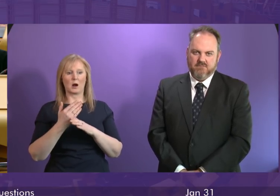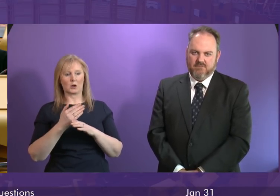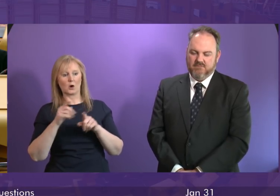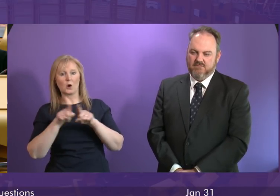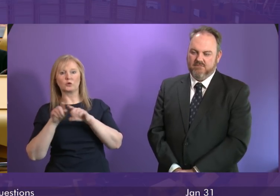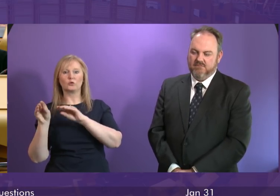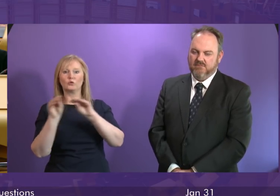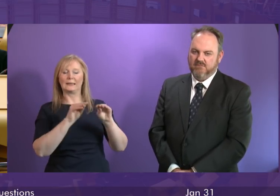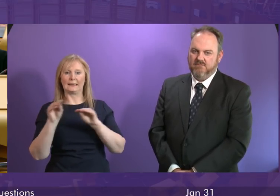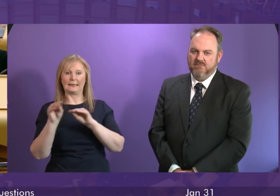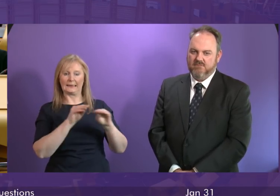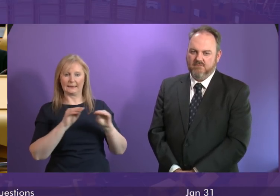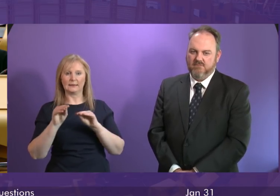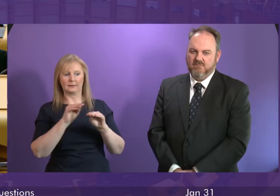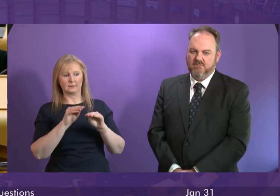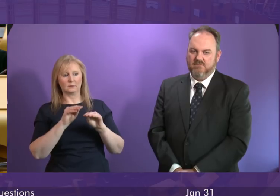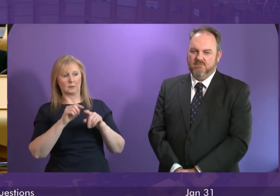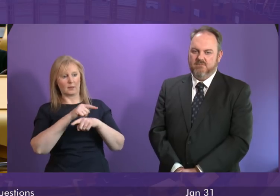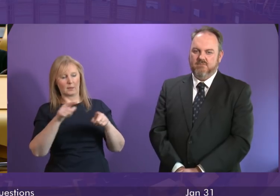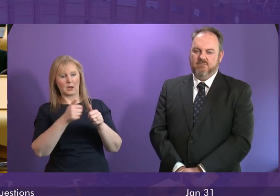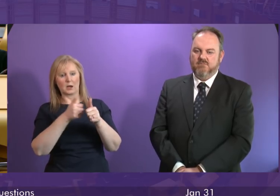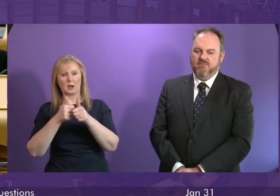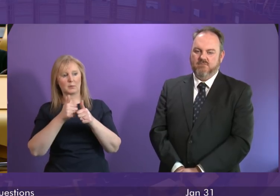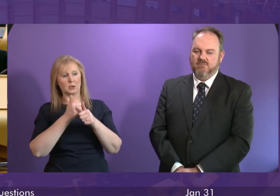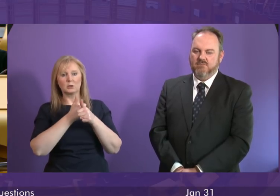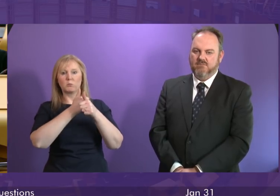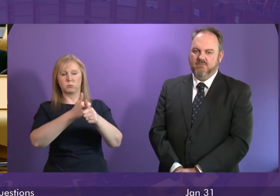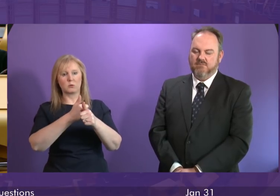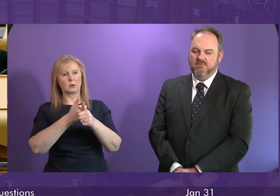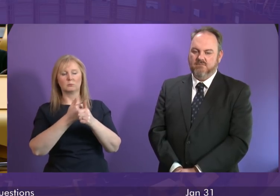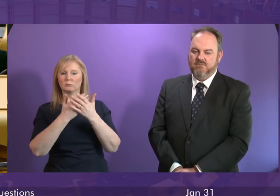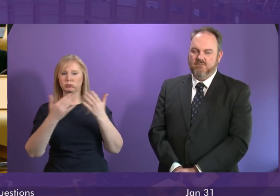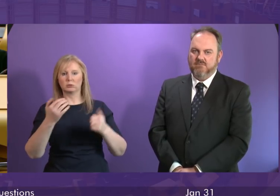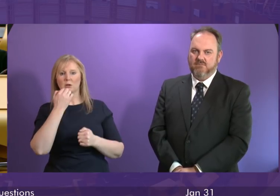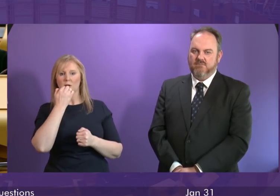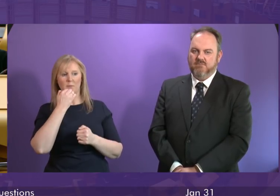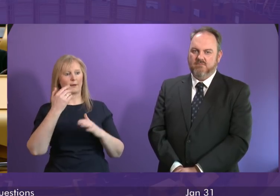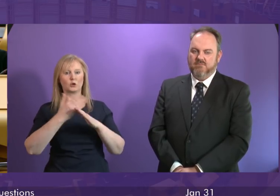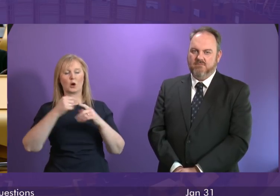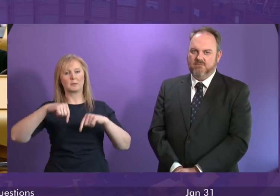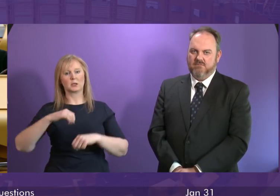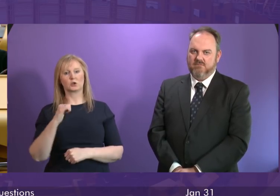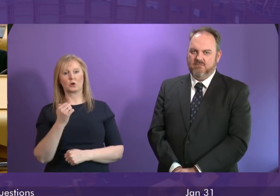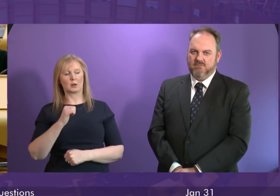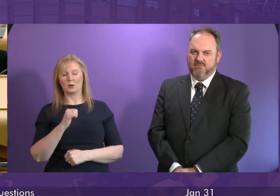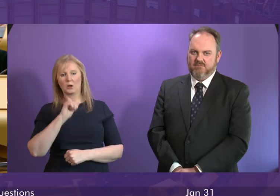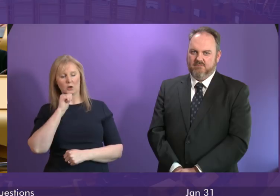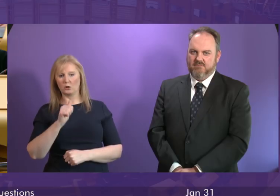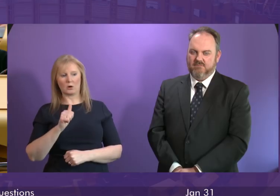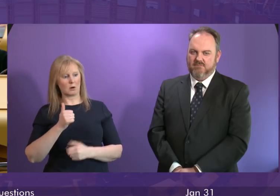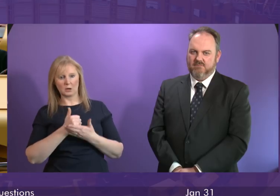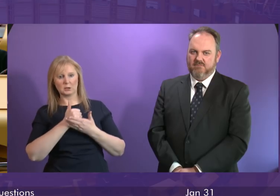these firms do support a large number of jobs in Scotland but we do not and will not provide support for